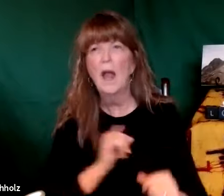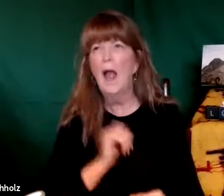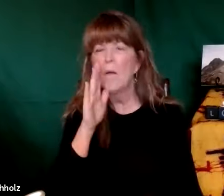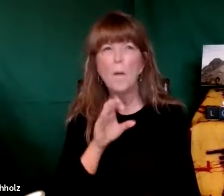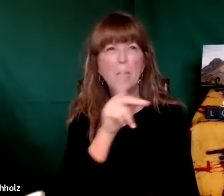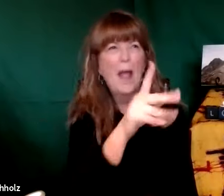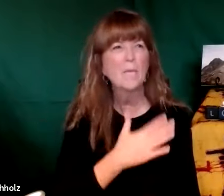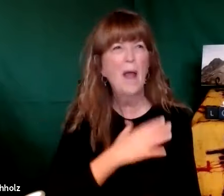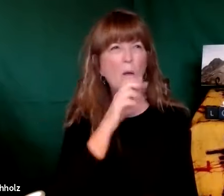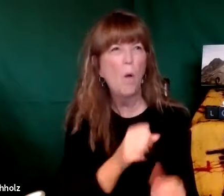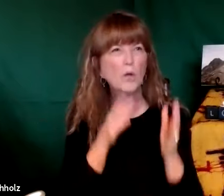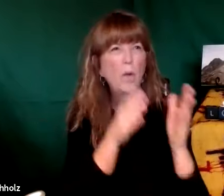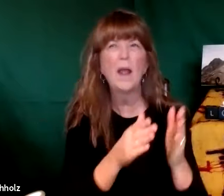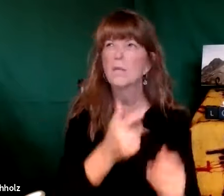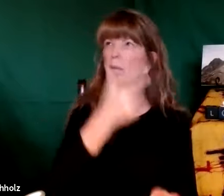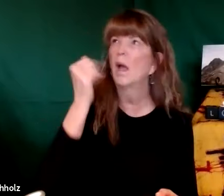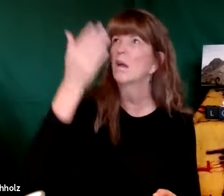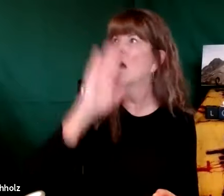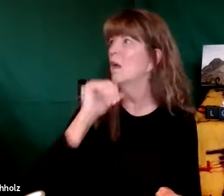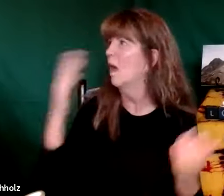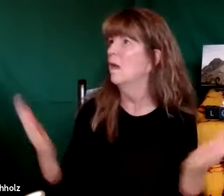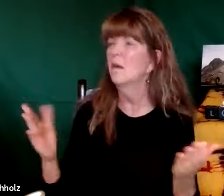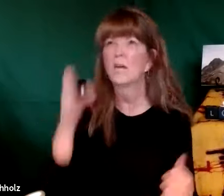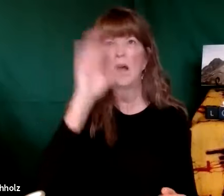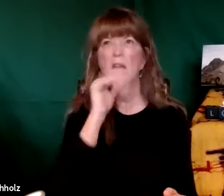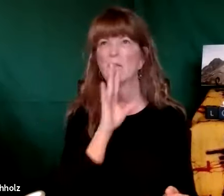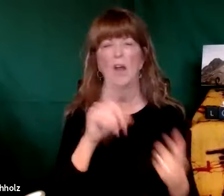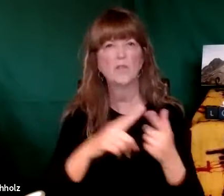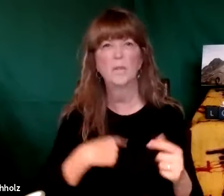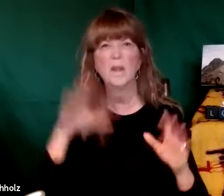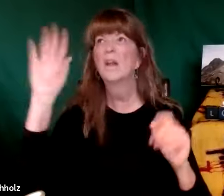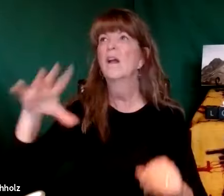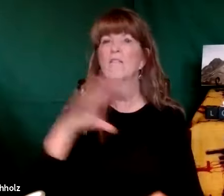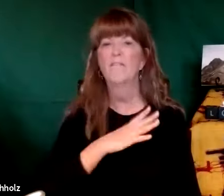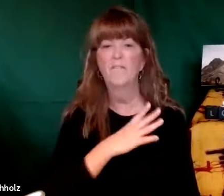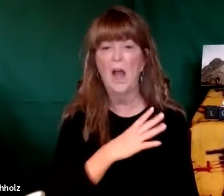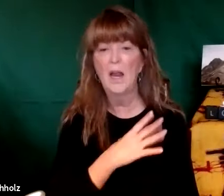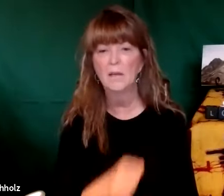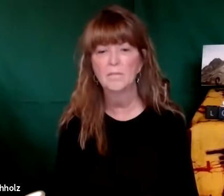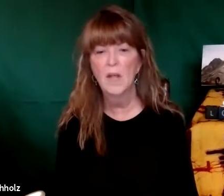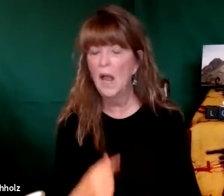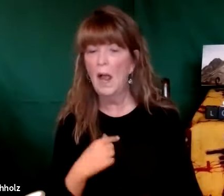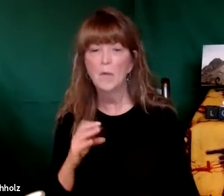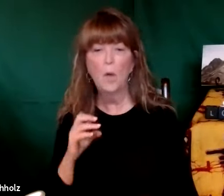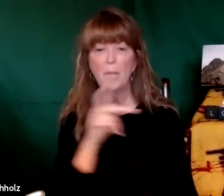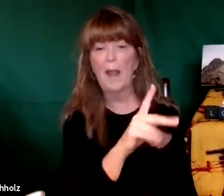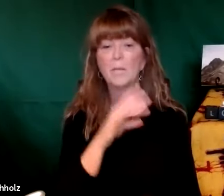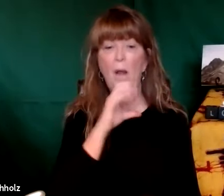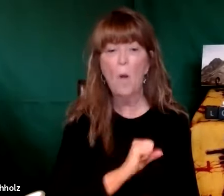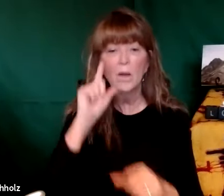I'm going to go back and do this differently I'm going back to my old ways because God is obviously not talking to me so I'm